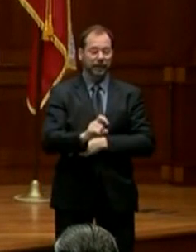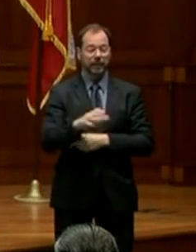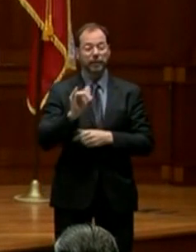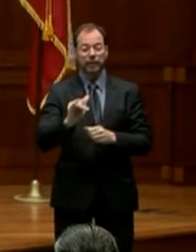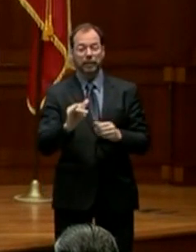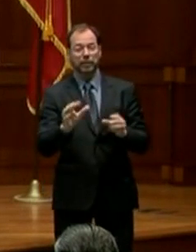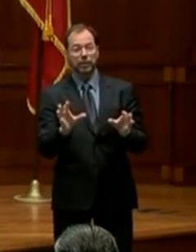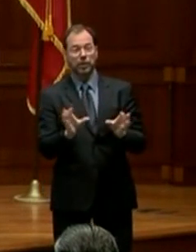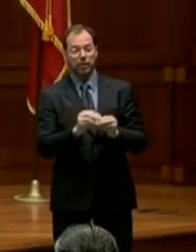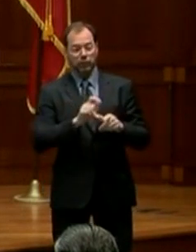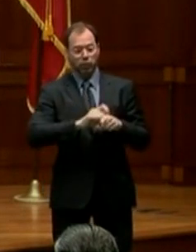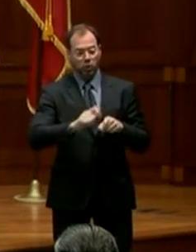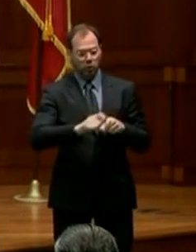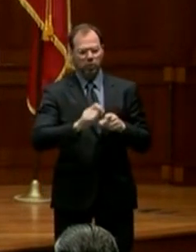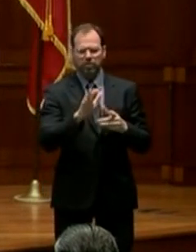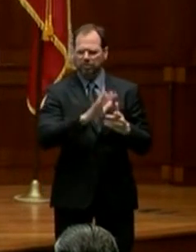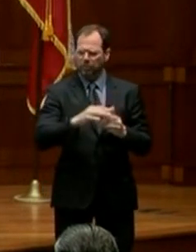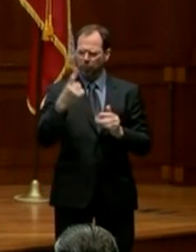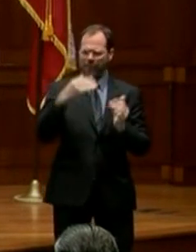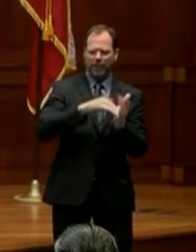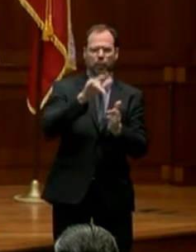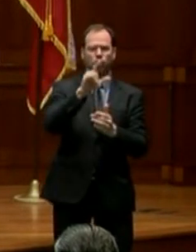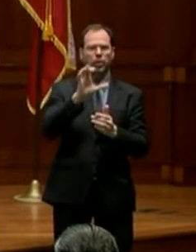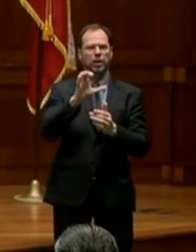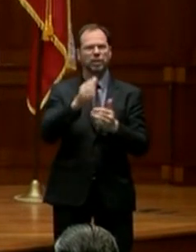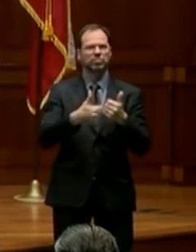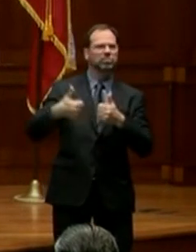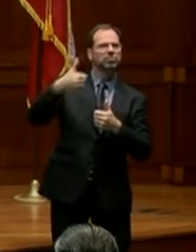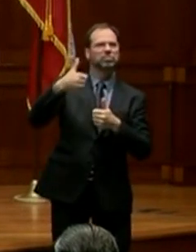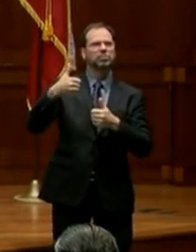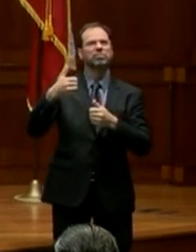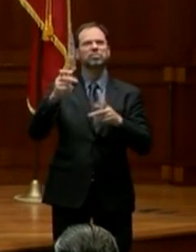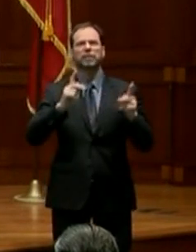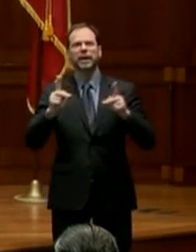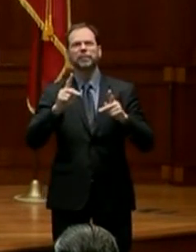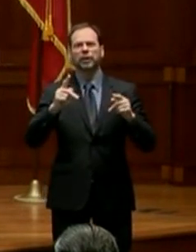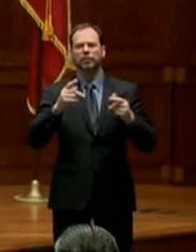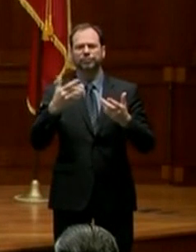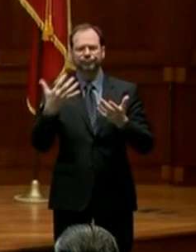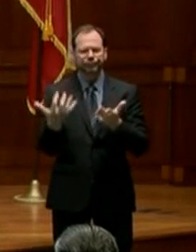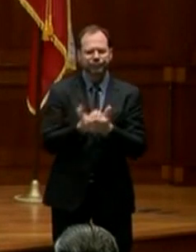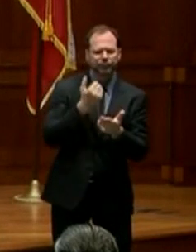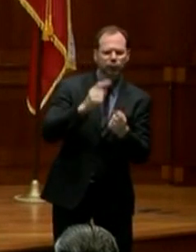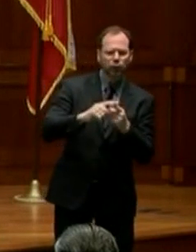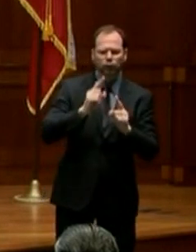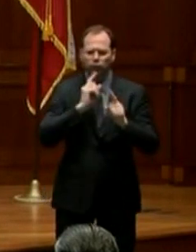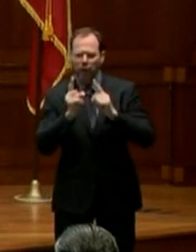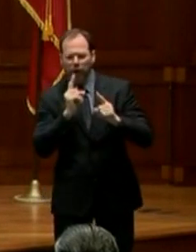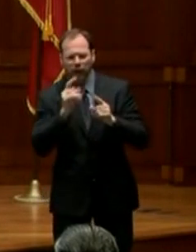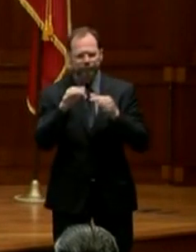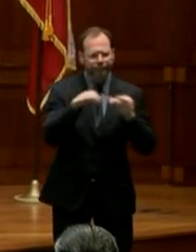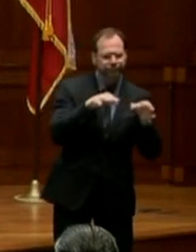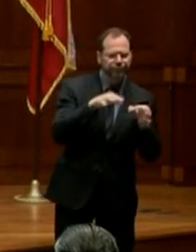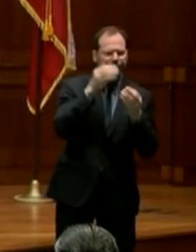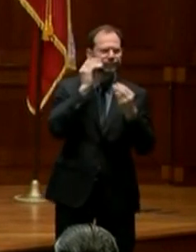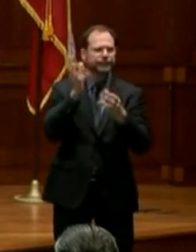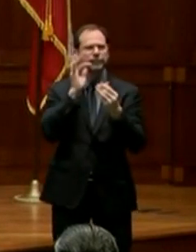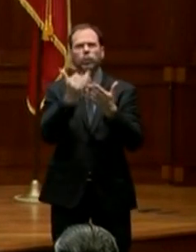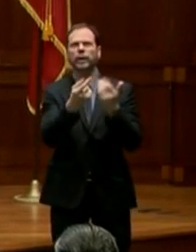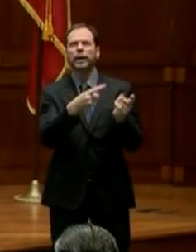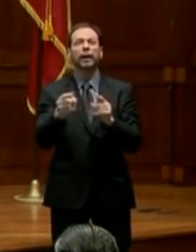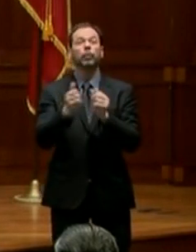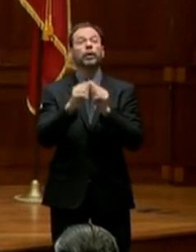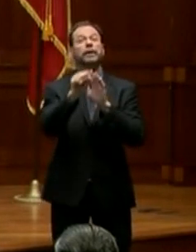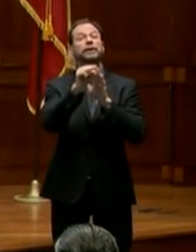were about 1100 local officials that we had the opportunity to visit with and let them know what is going on with